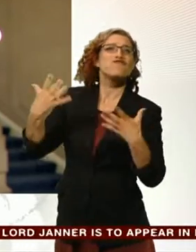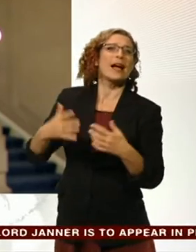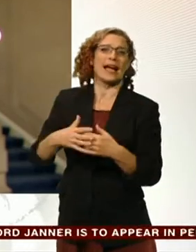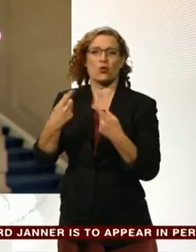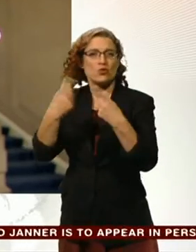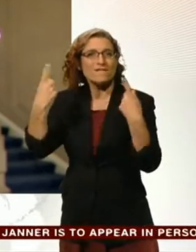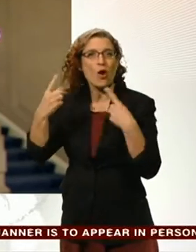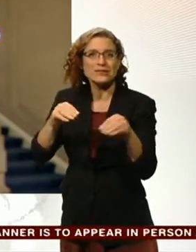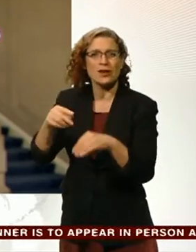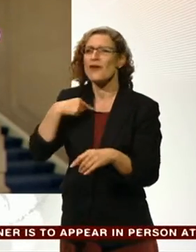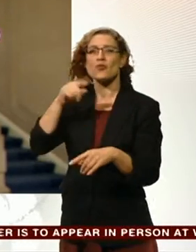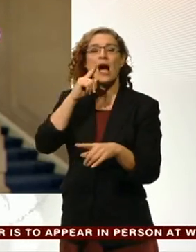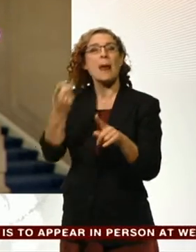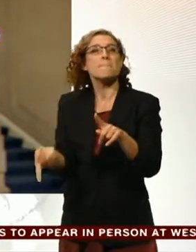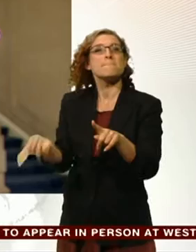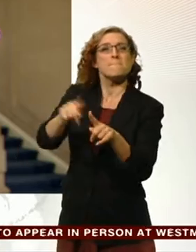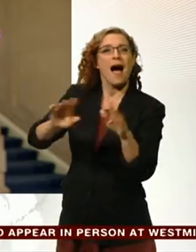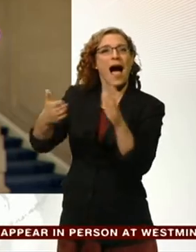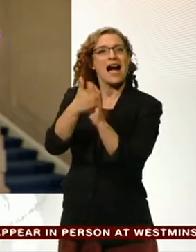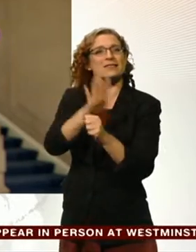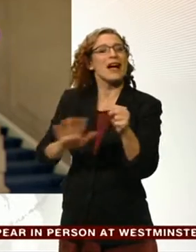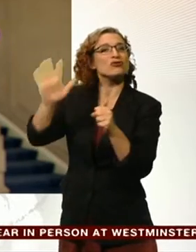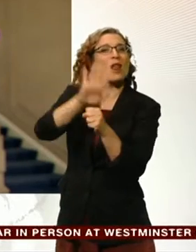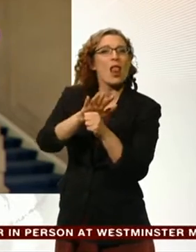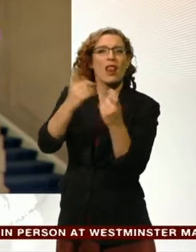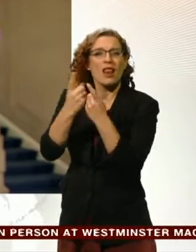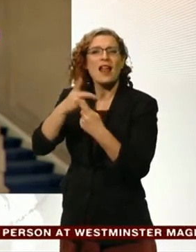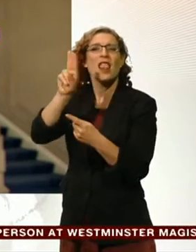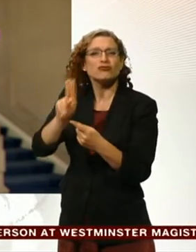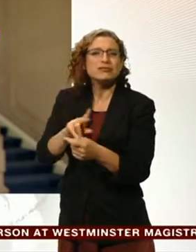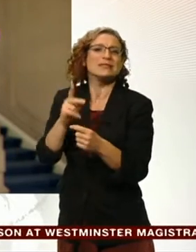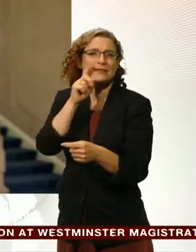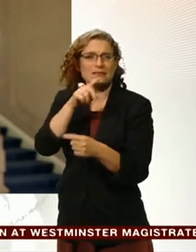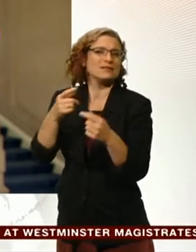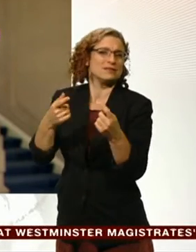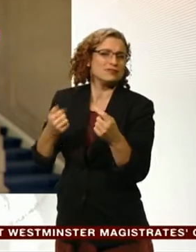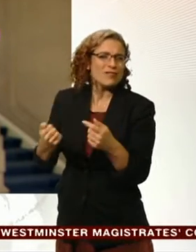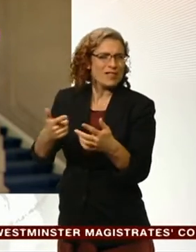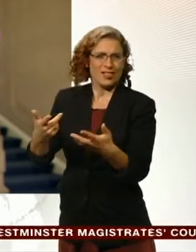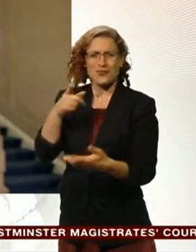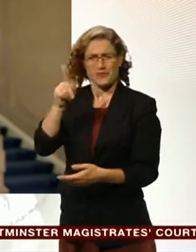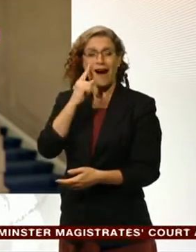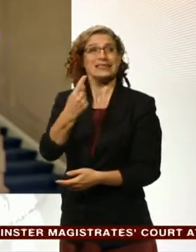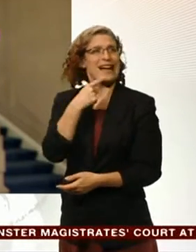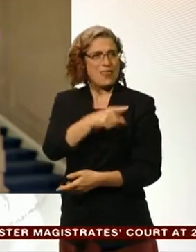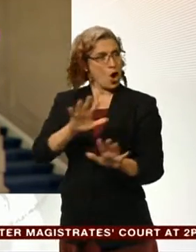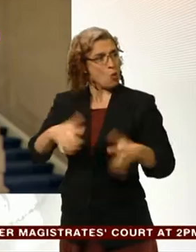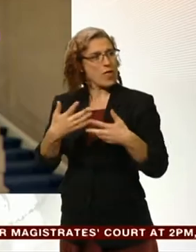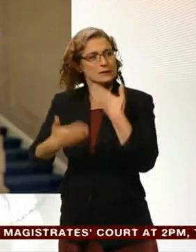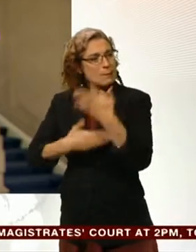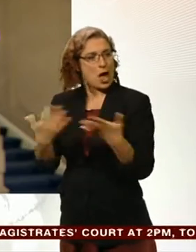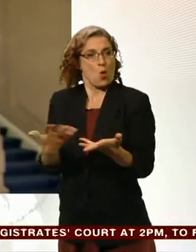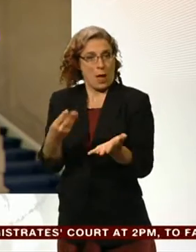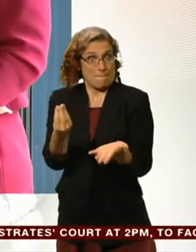the utilities, without that coming at a great cost. And if you can't explain how that is going to be paid for, then I don't think we'll win back the trust of